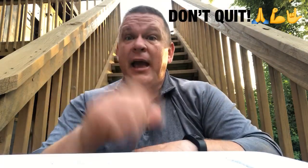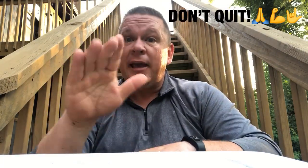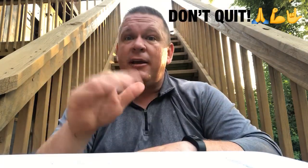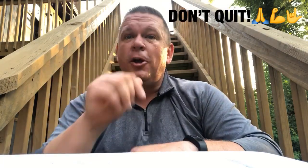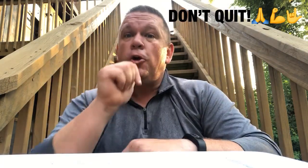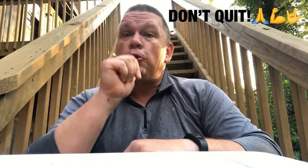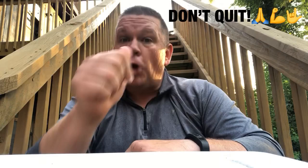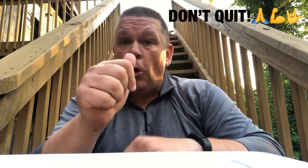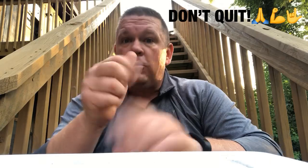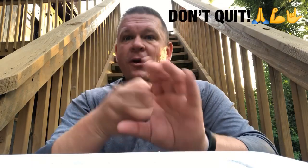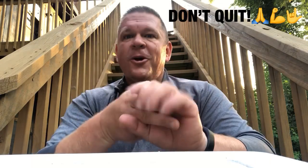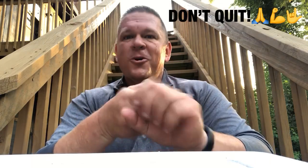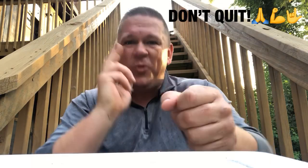hey don't quit